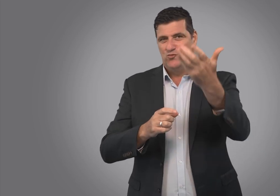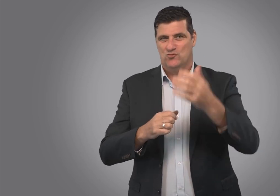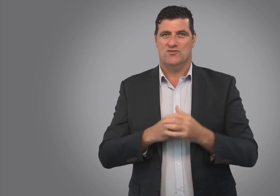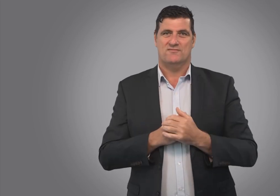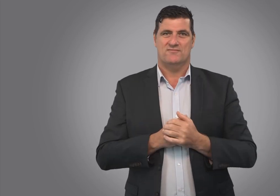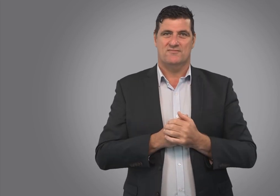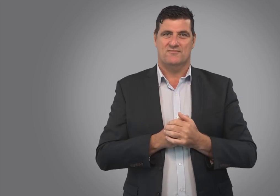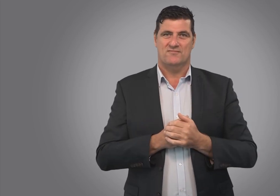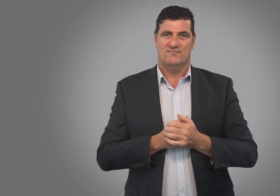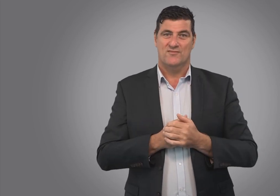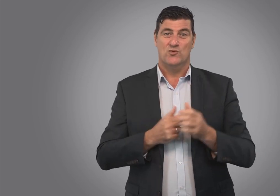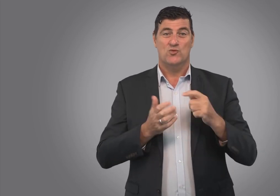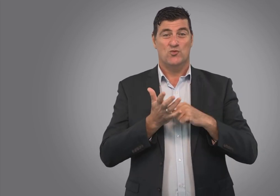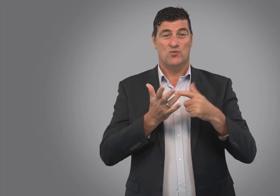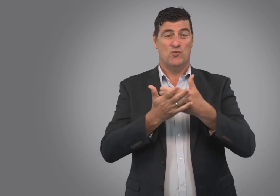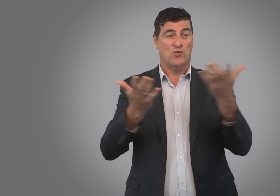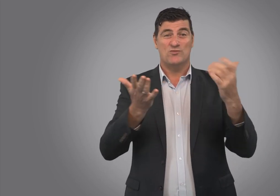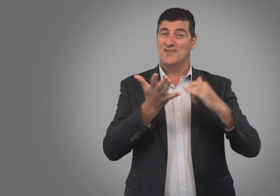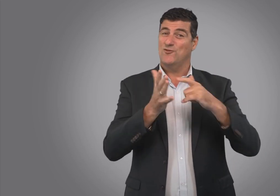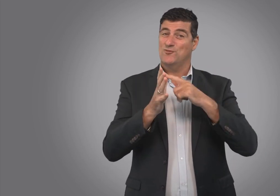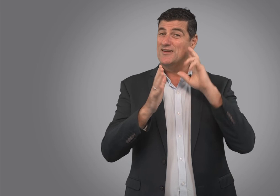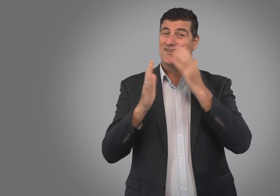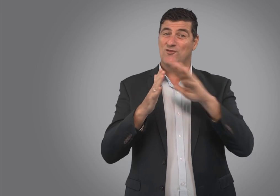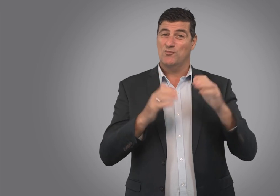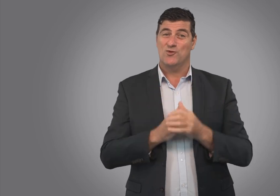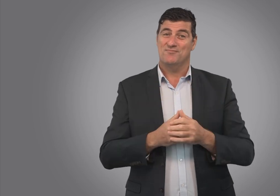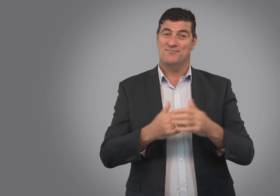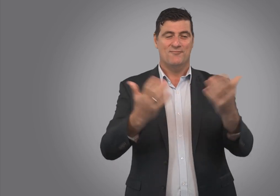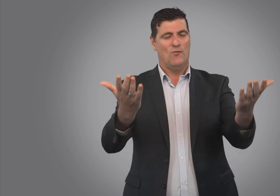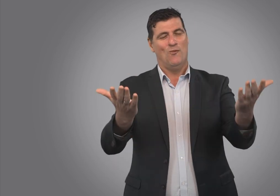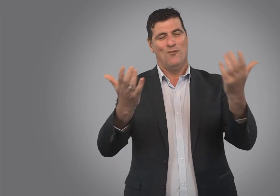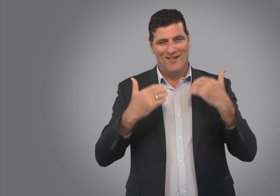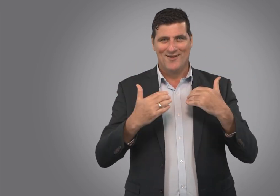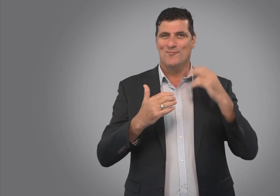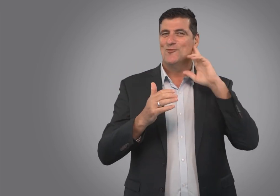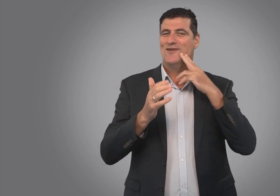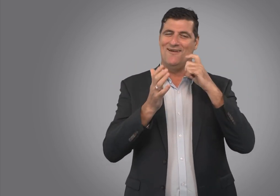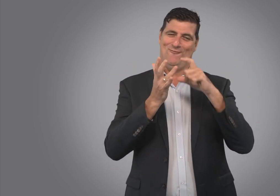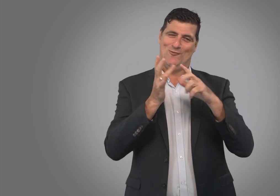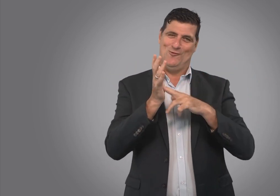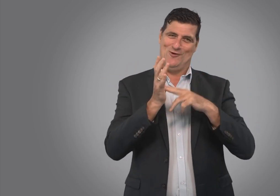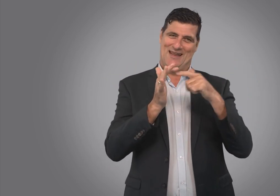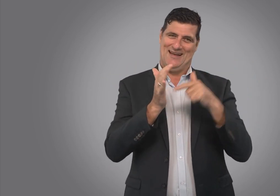future. So to you, South Australian Deaf community, welcome to the Deaf Connect family.